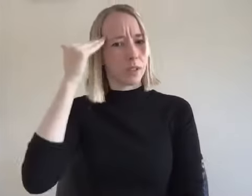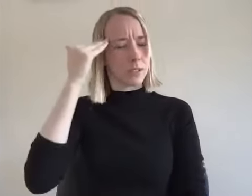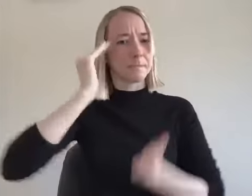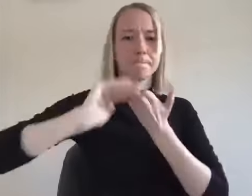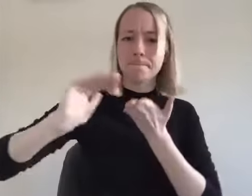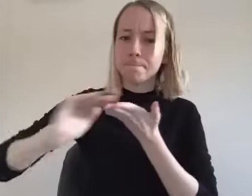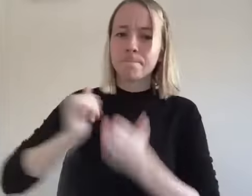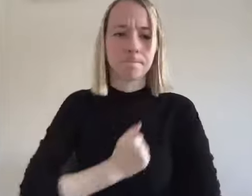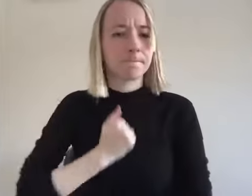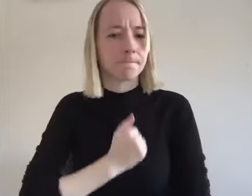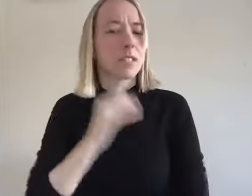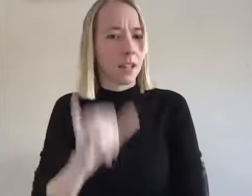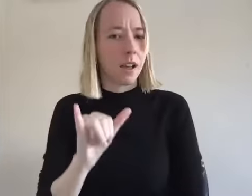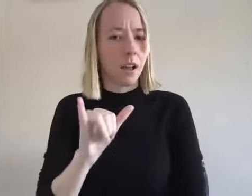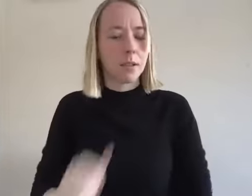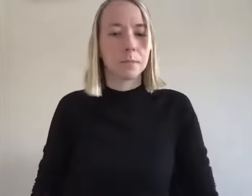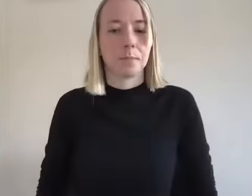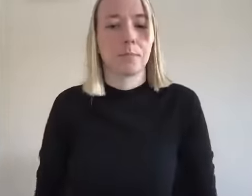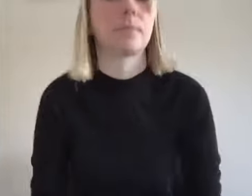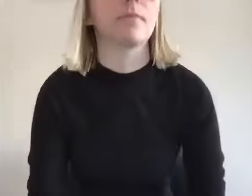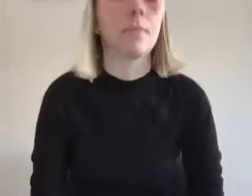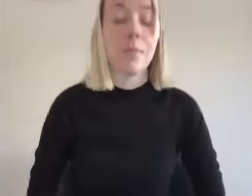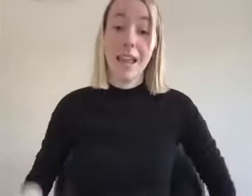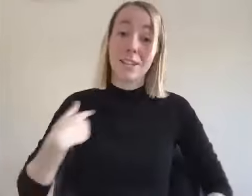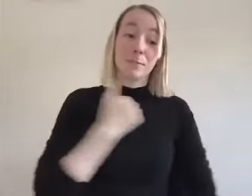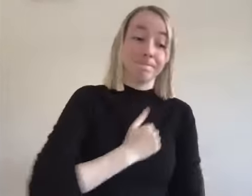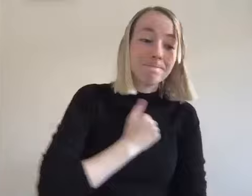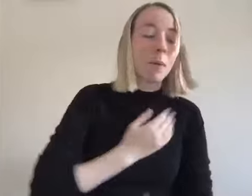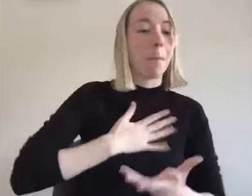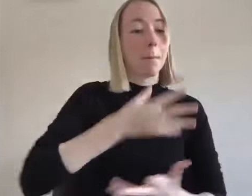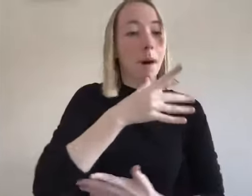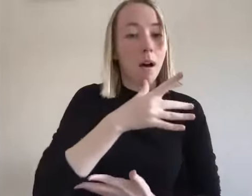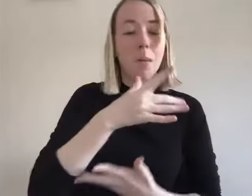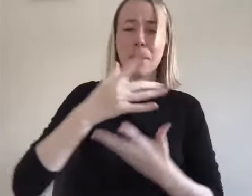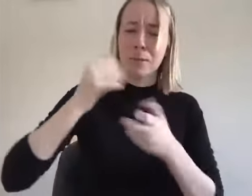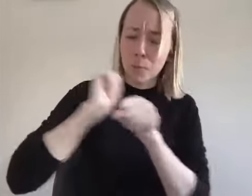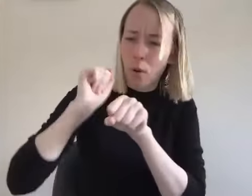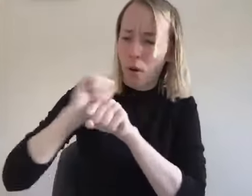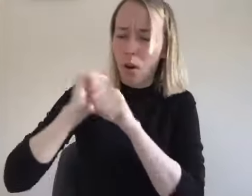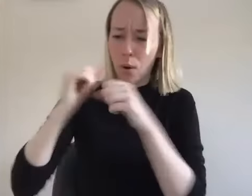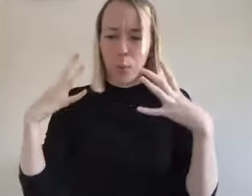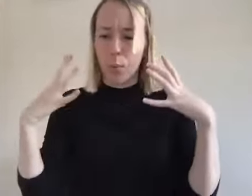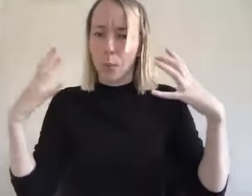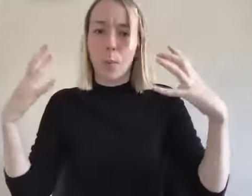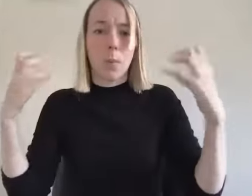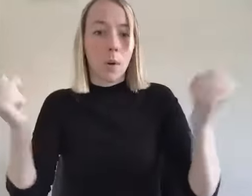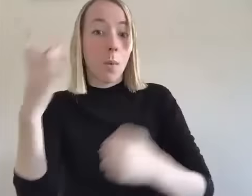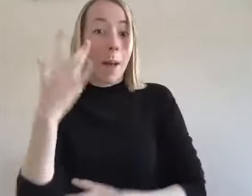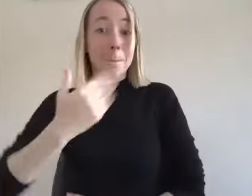acknowledge that and i had to make amends for my behavior and i had to work on making amends to my mom and i had to do a lot of things that uh because i